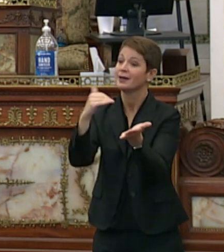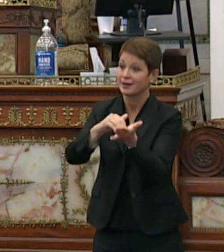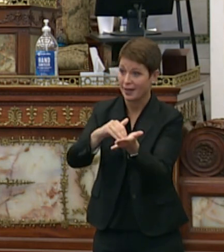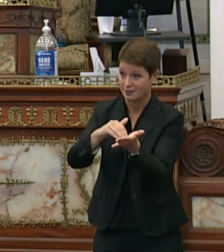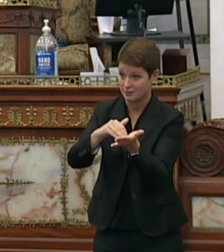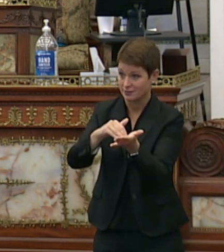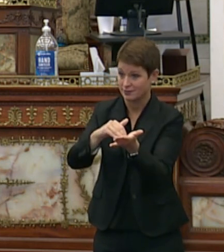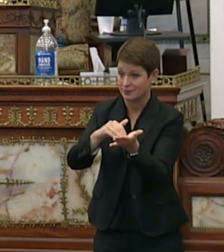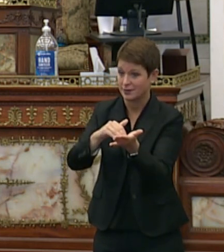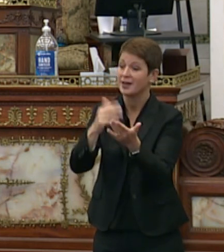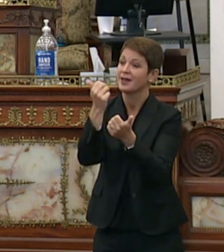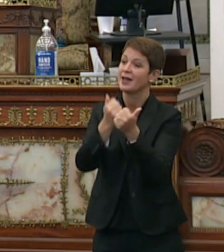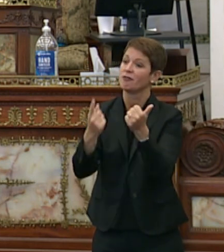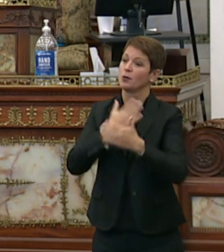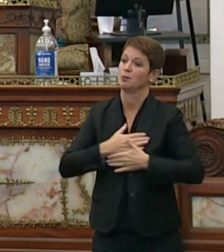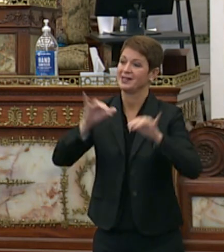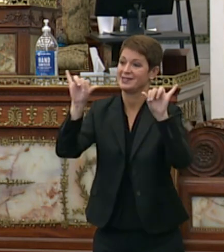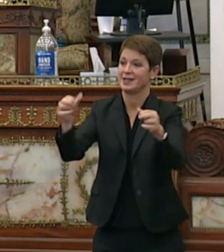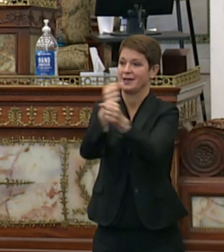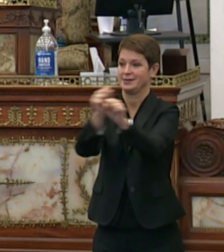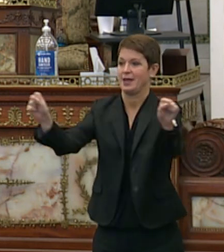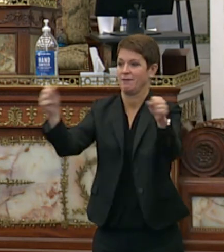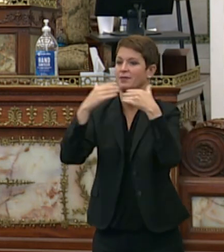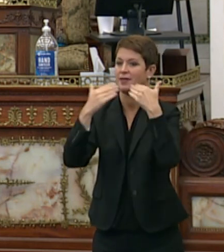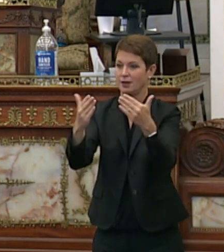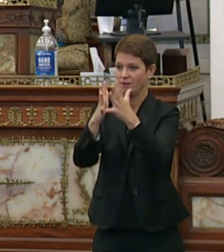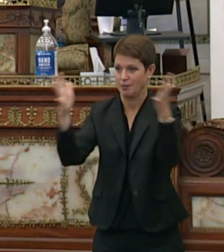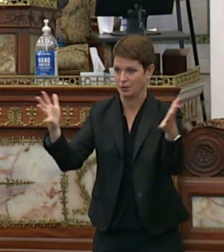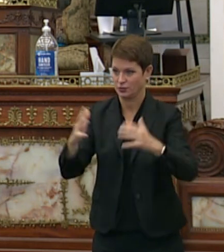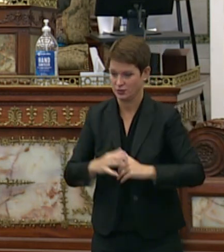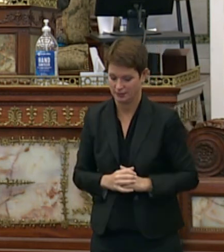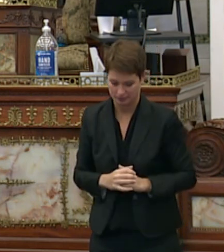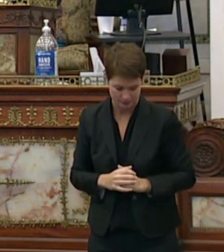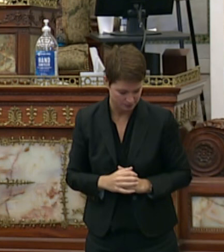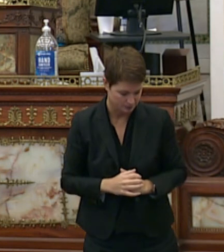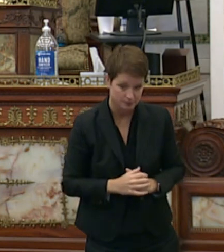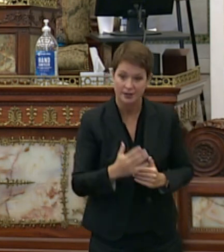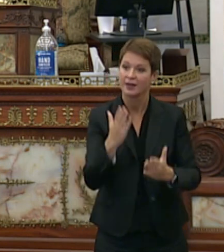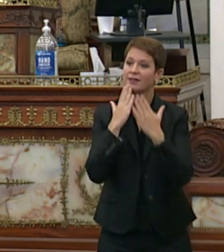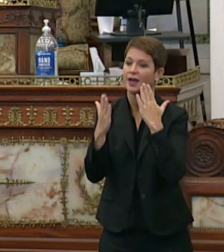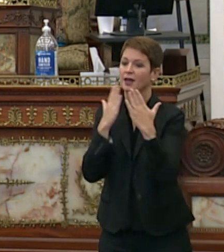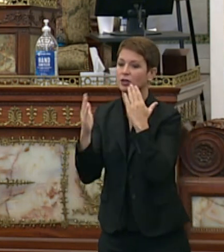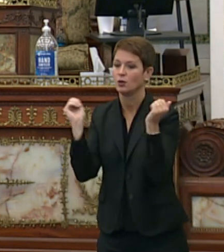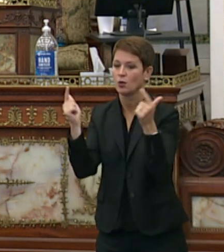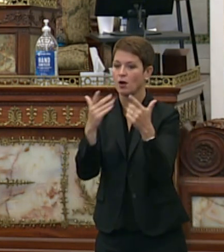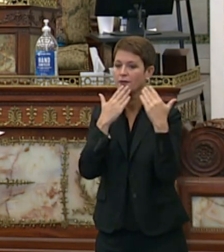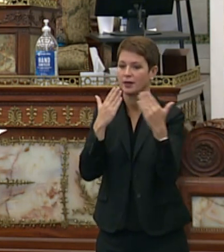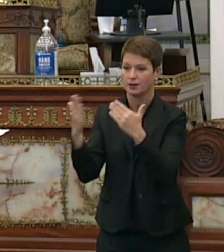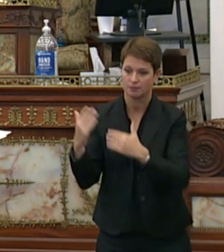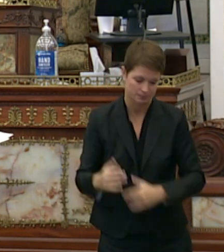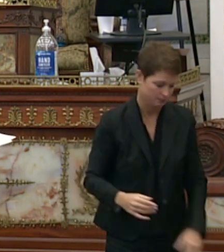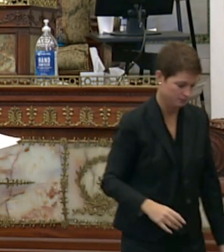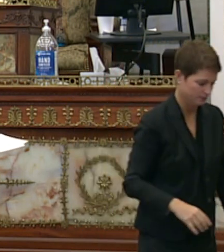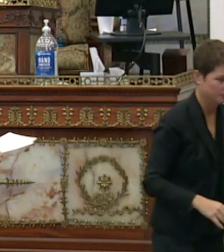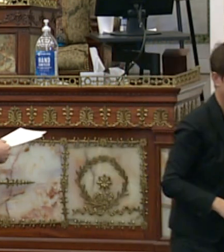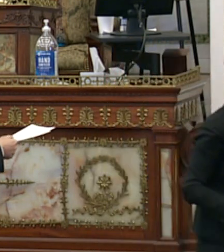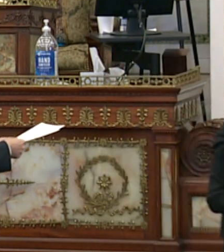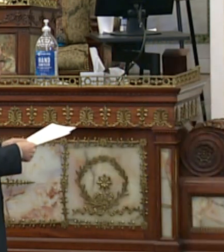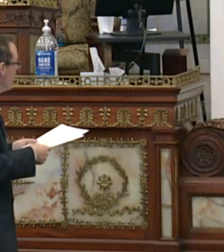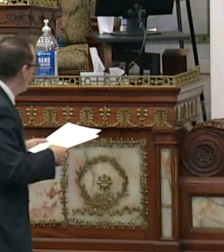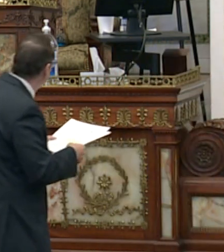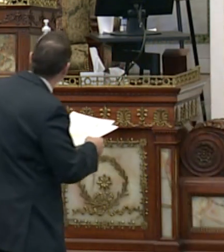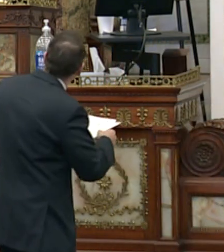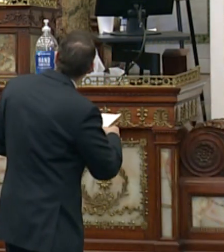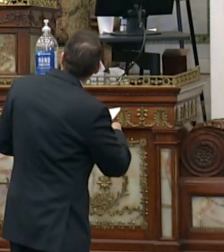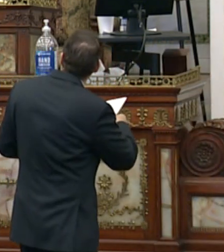everyone please be safe thank you thank you all thank you thank